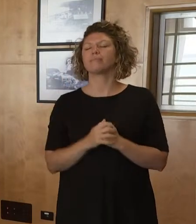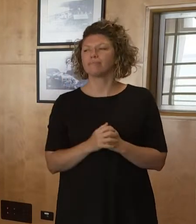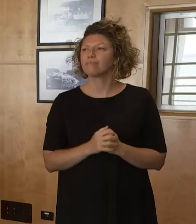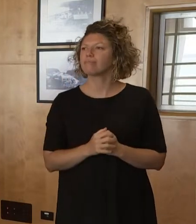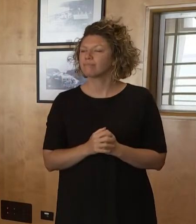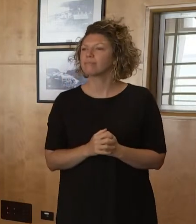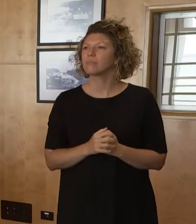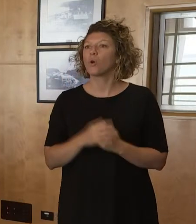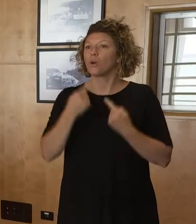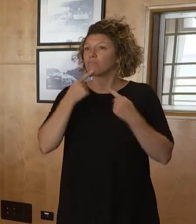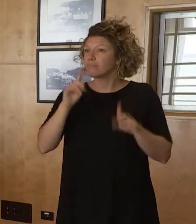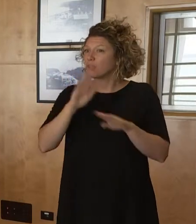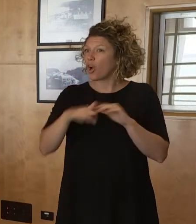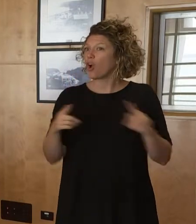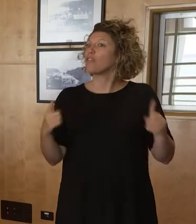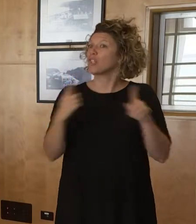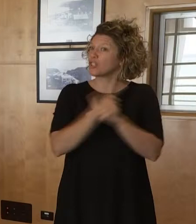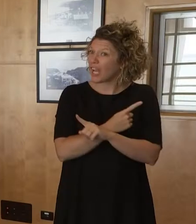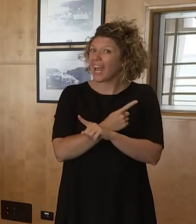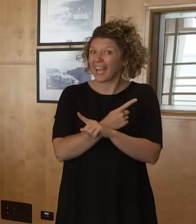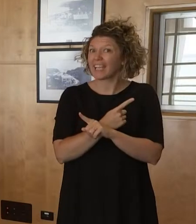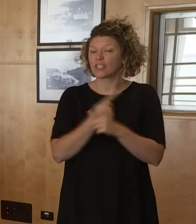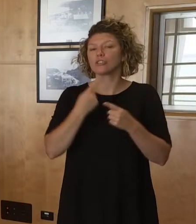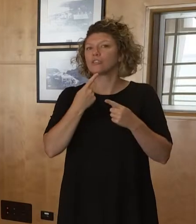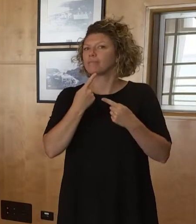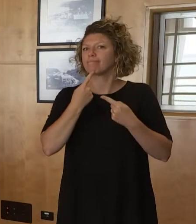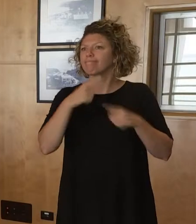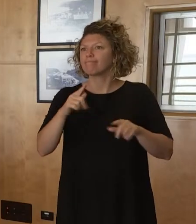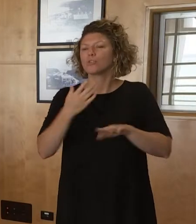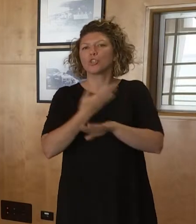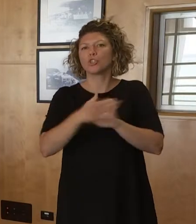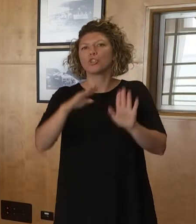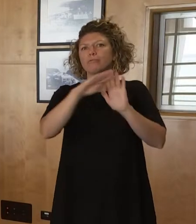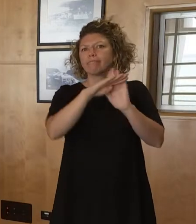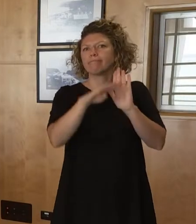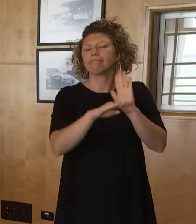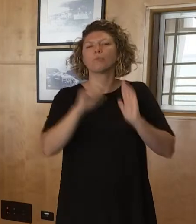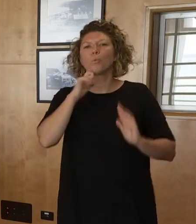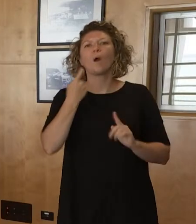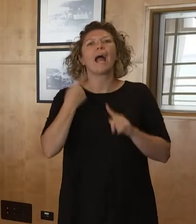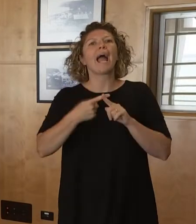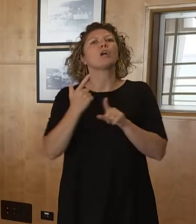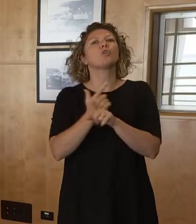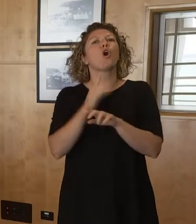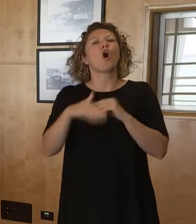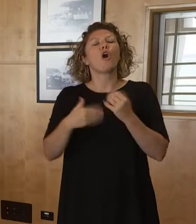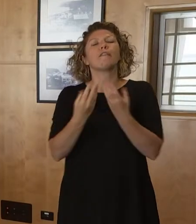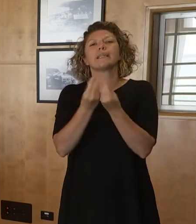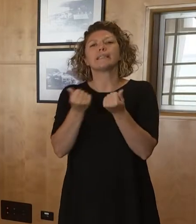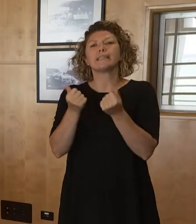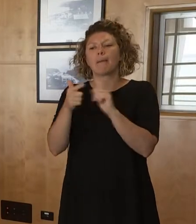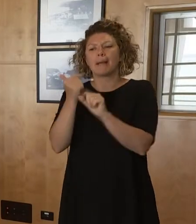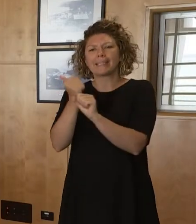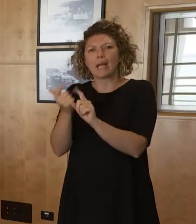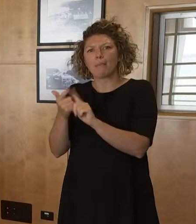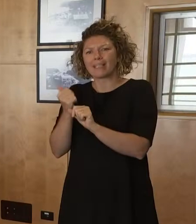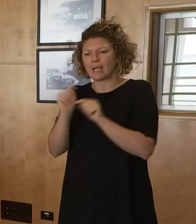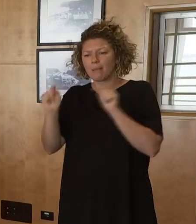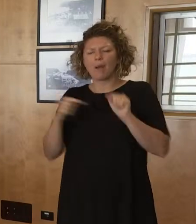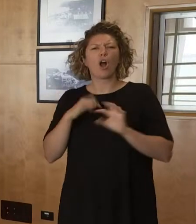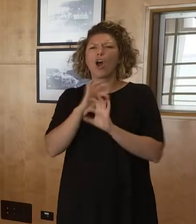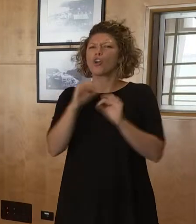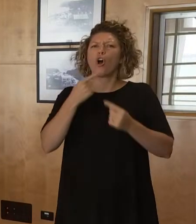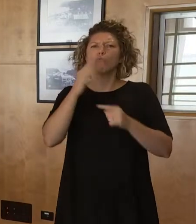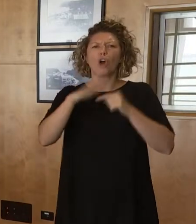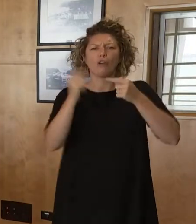in public health advice and I'll just highlight a couple of specific community examples. I'm not going to go through community by community the case